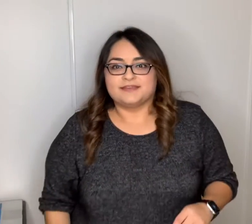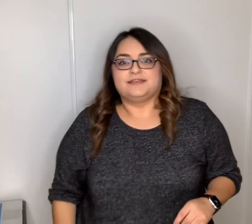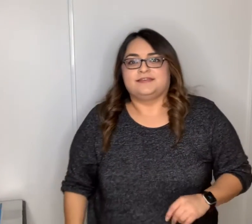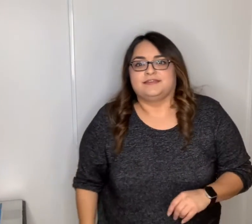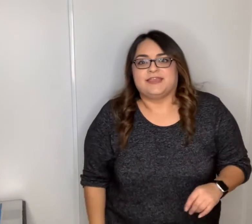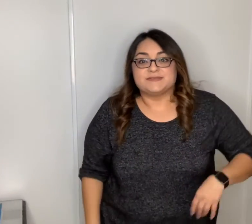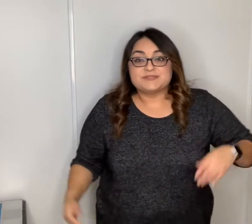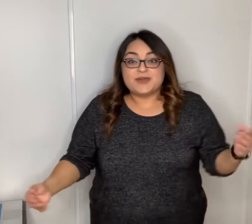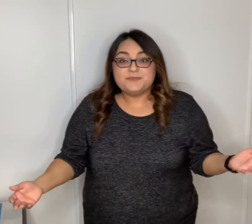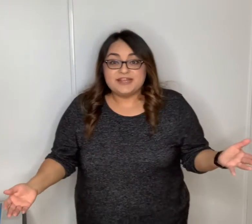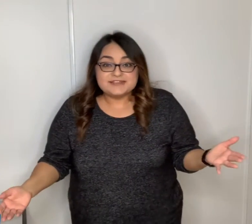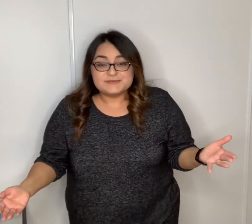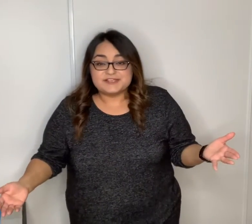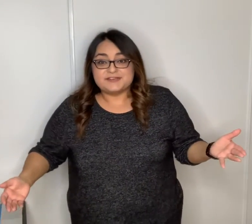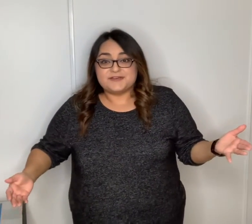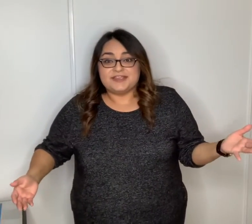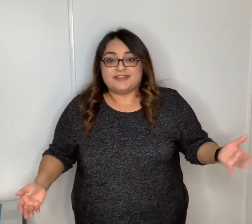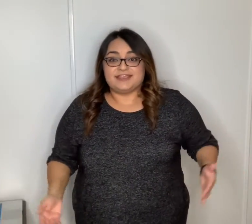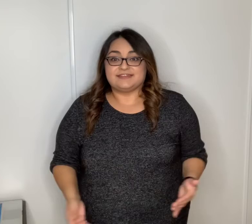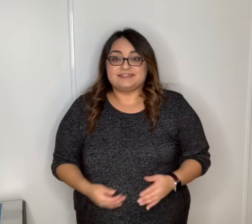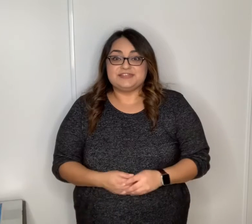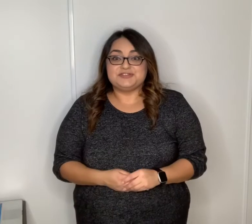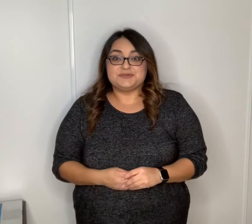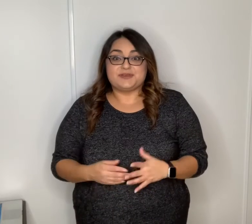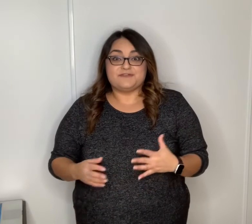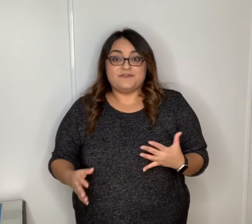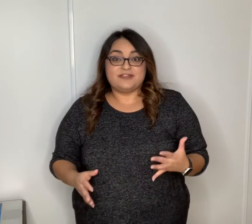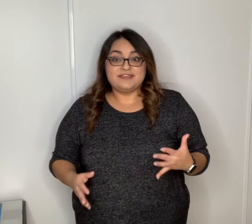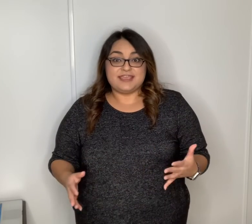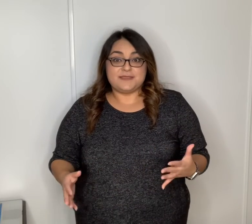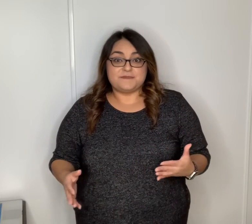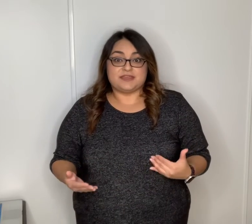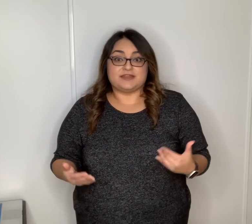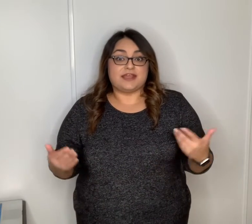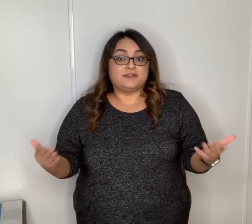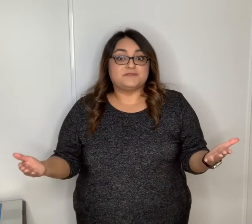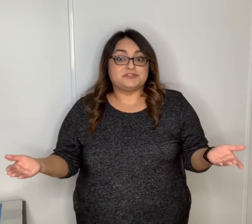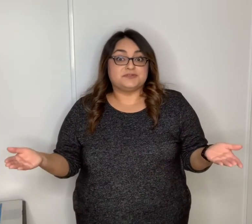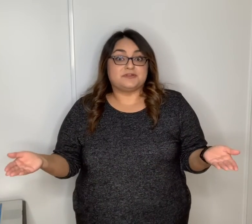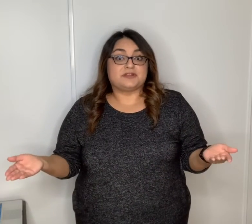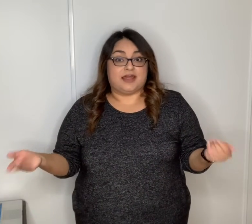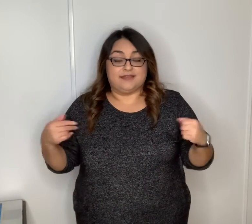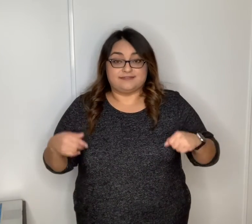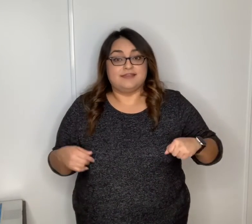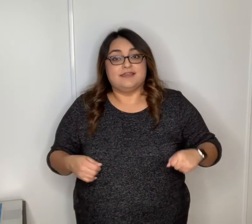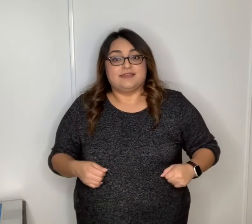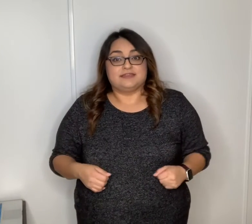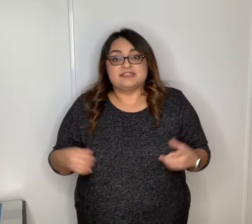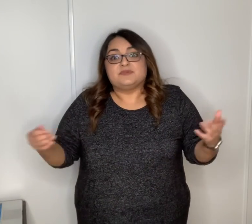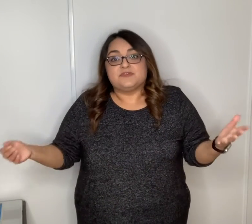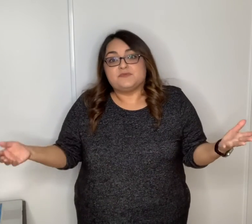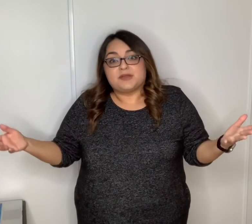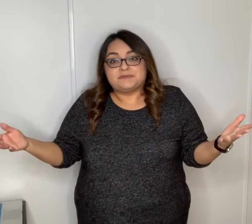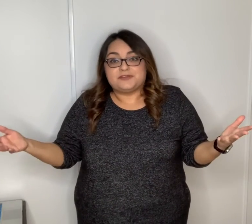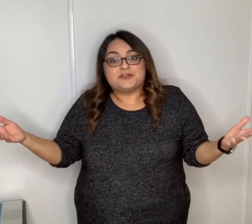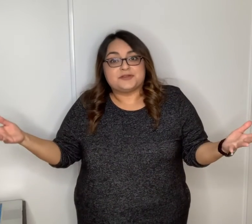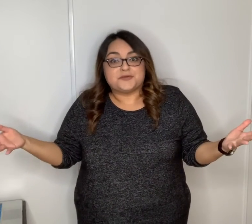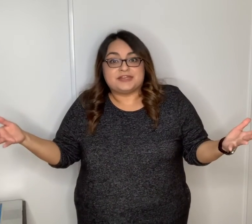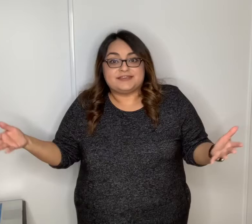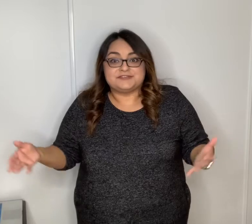okay so up next we're gonna go ahead and teach you a fun game that i love to do in our class and some of you probably heard it already because